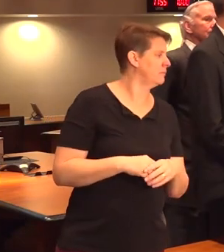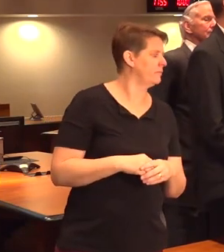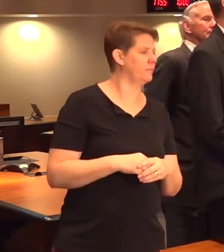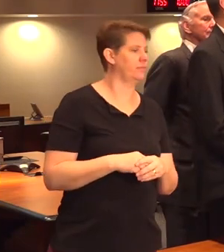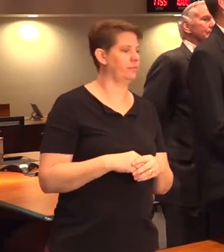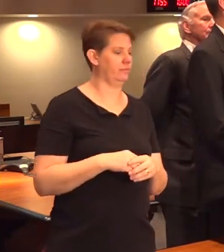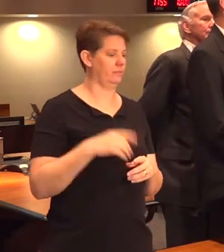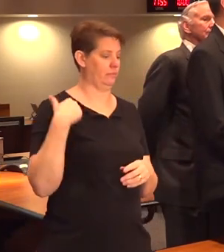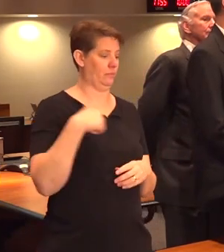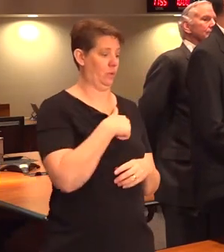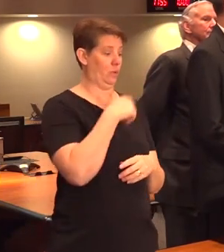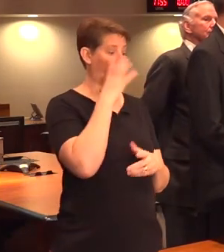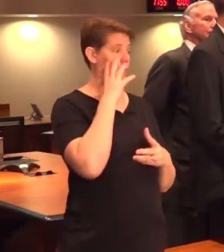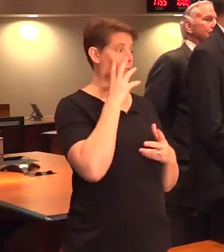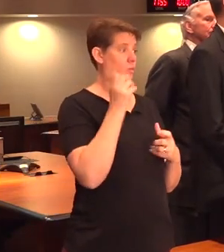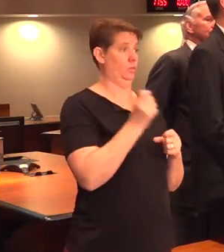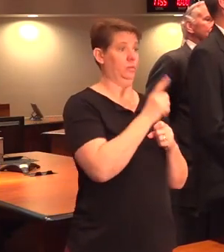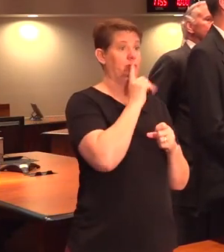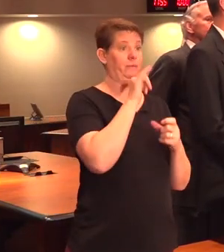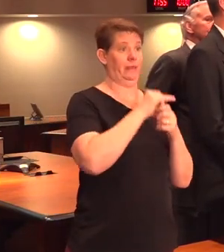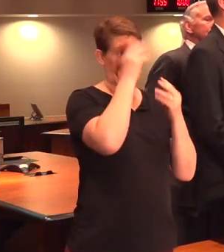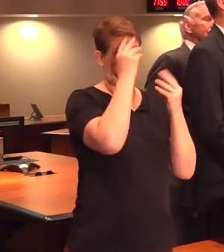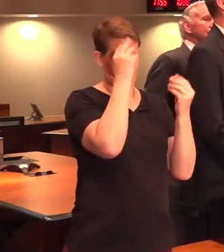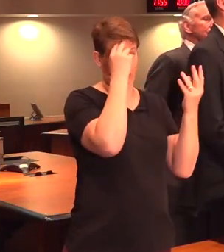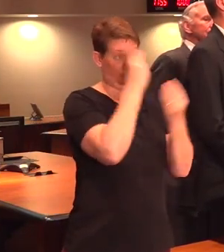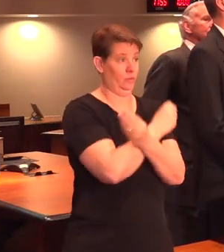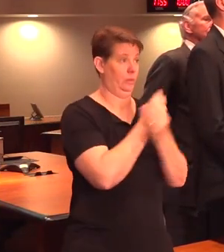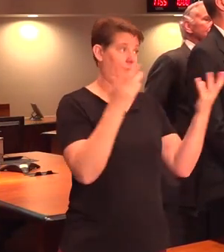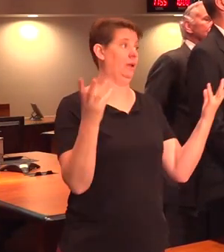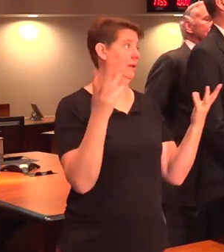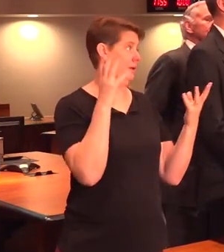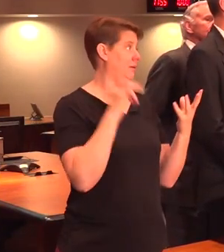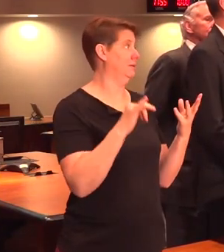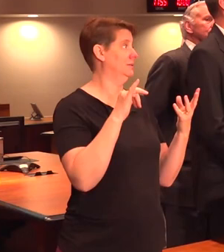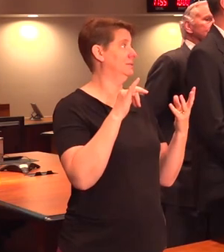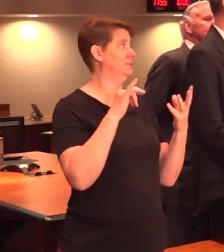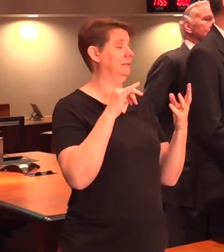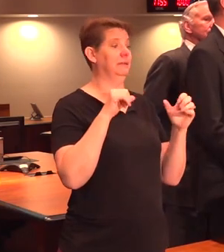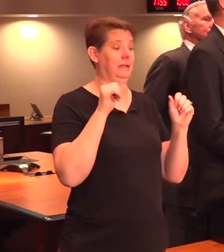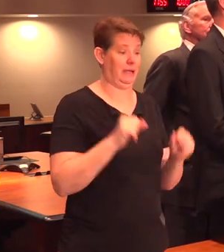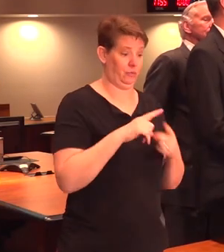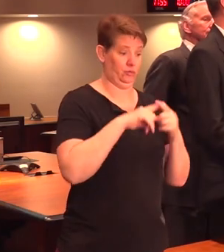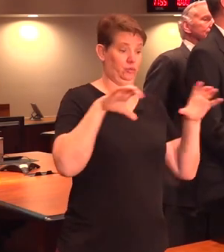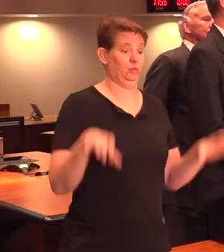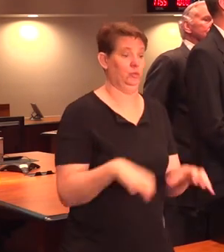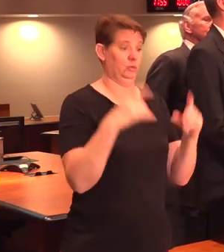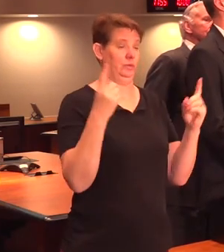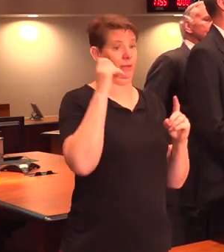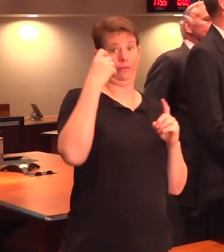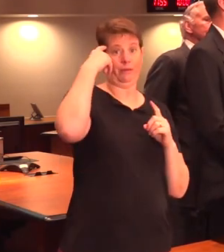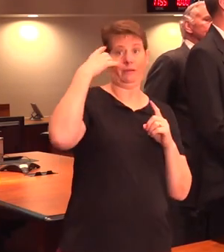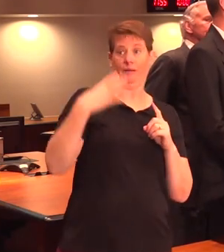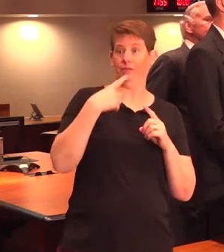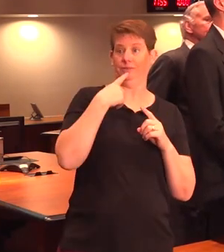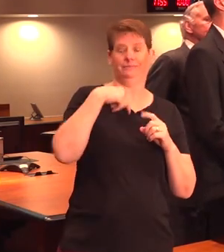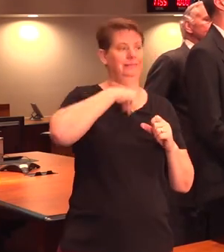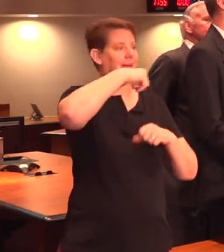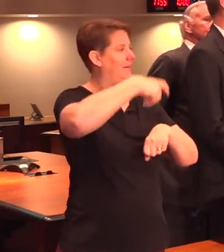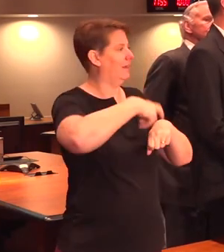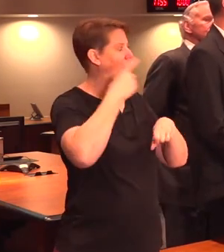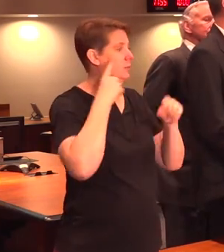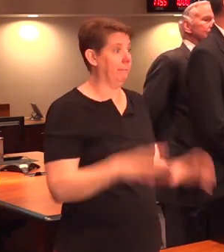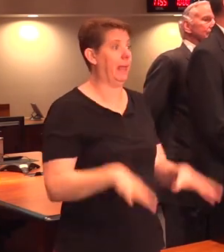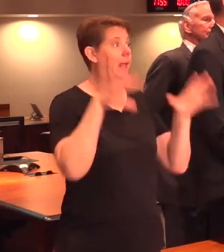We definitely want to ensure that information that we put out is actionable to the public. As the governor said, this is not a time to panic.